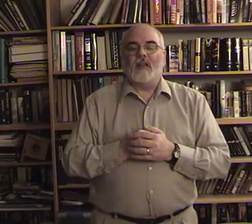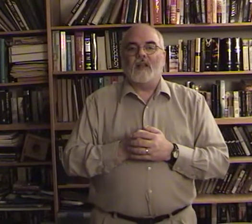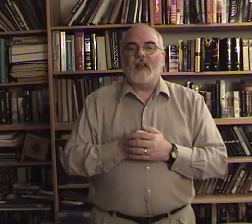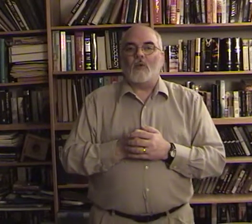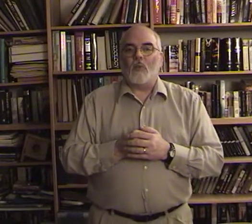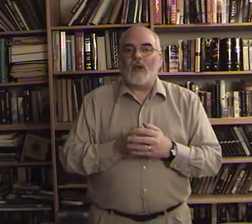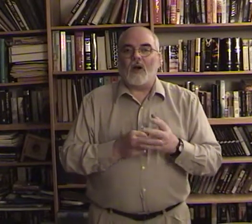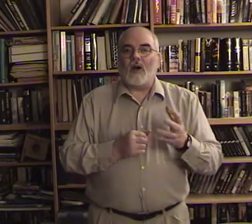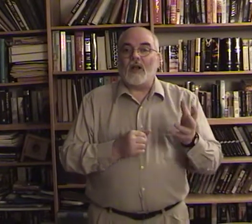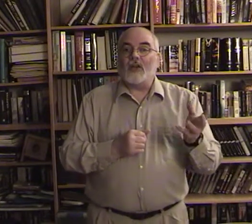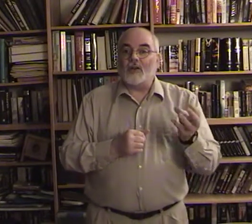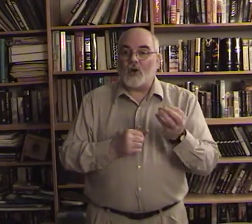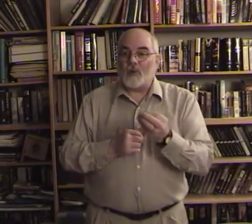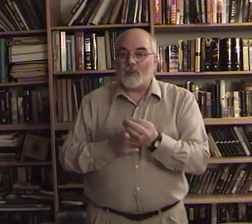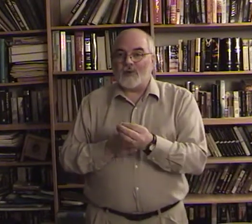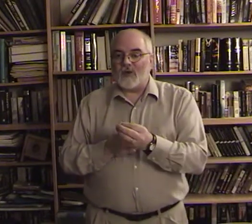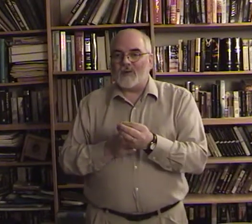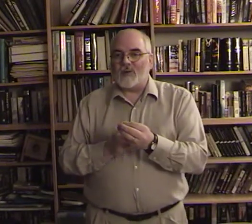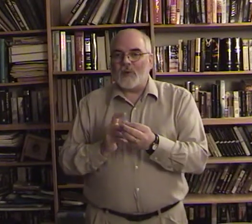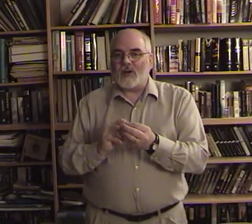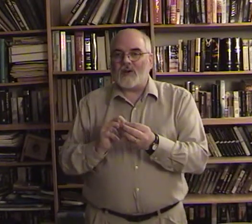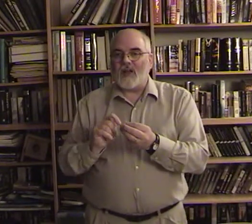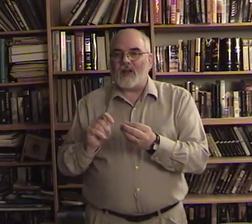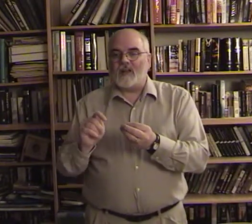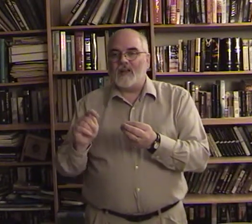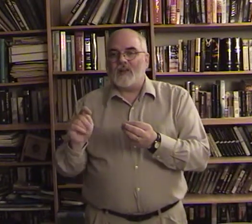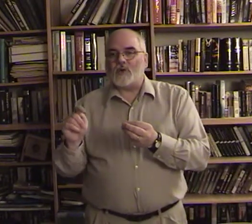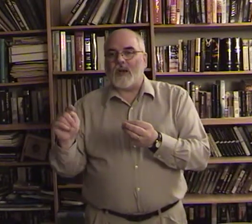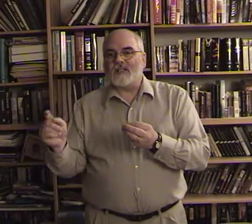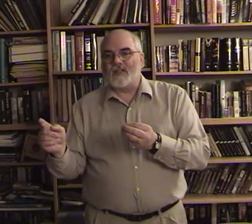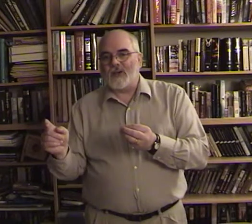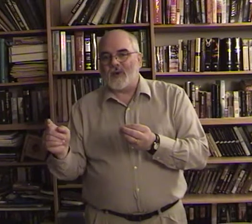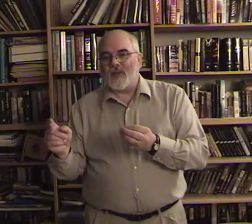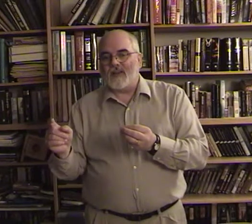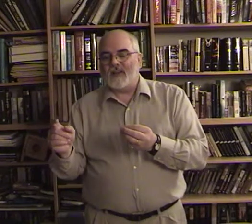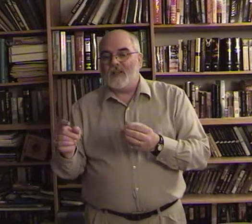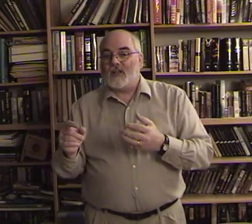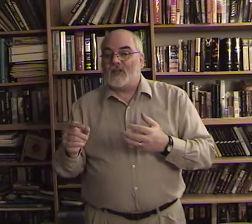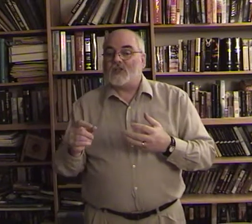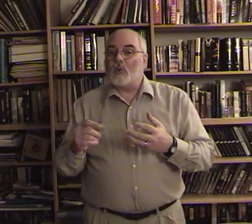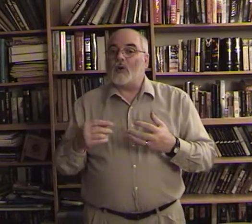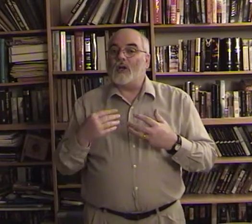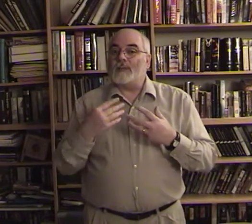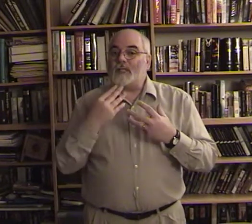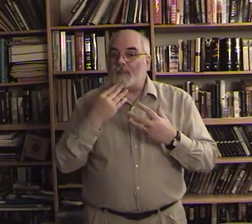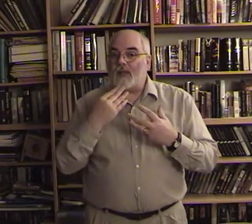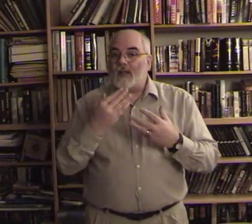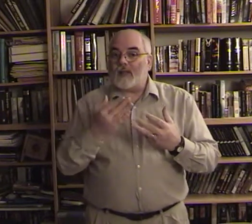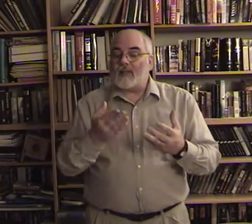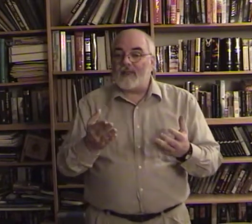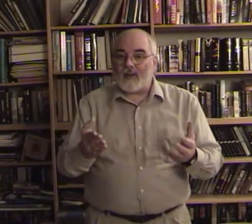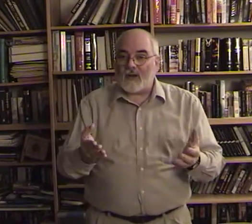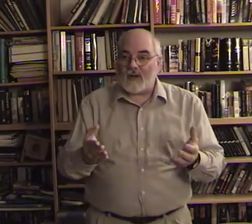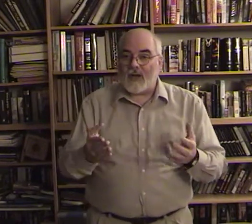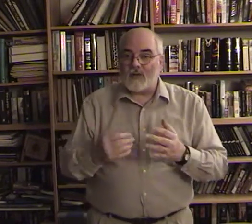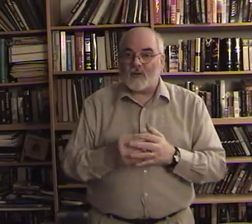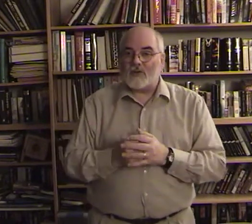we are interpreting we are not transliterating so we're going to be speaking their language